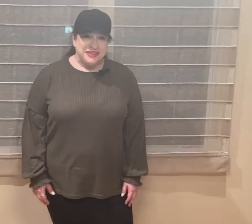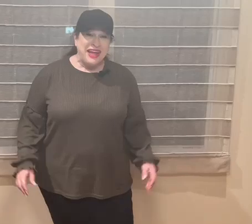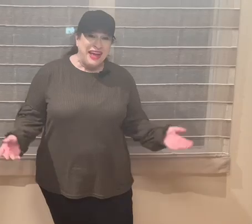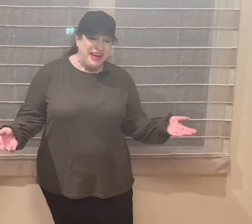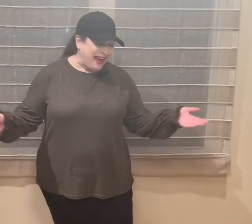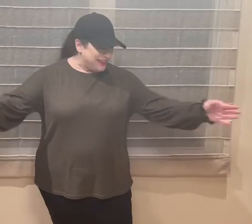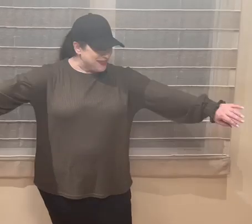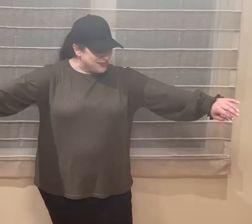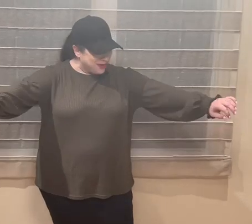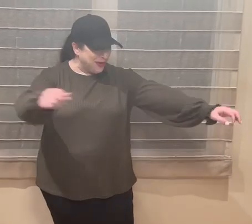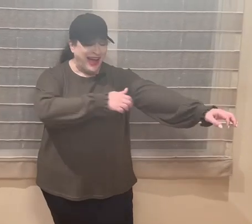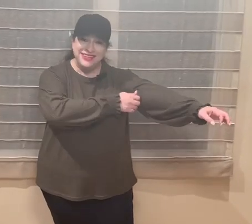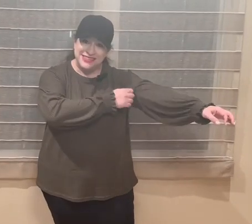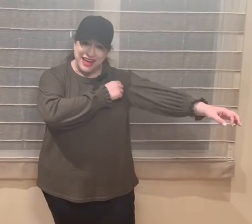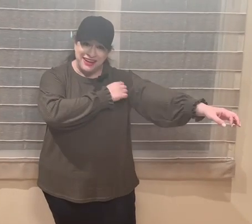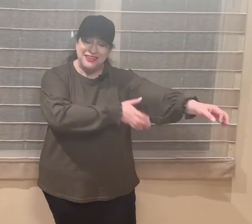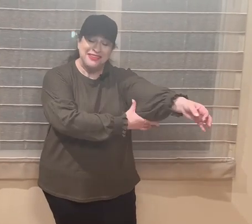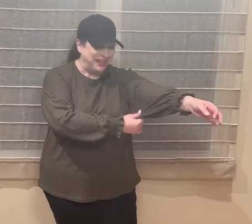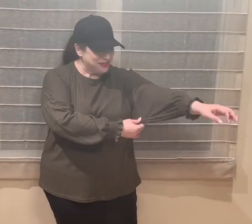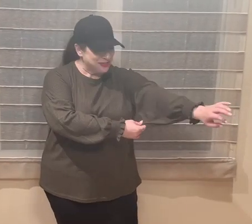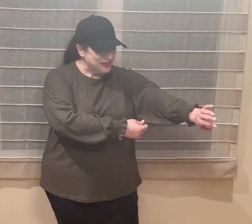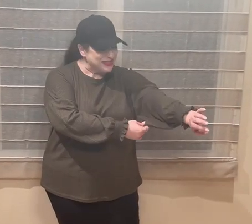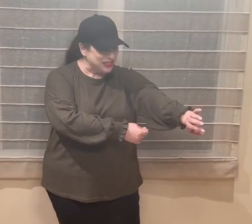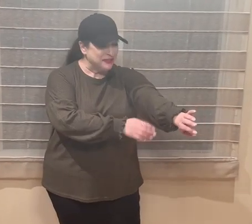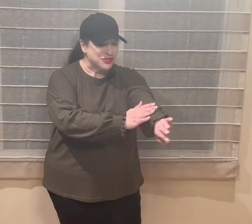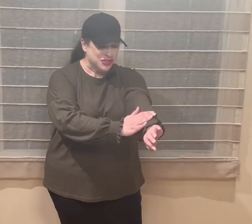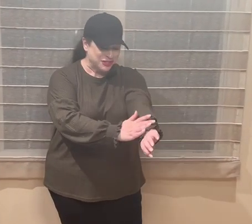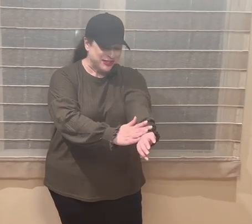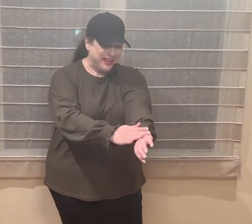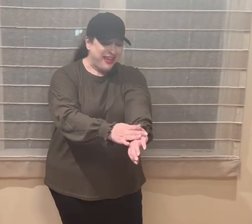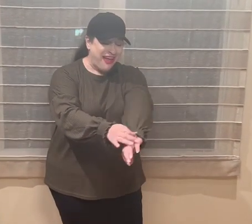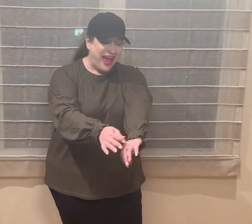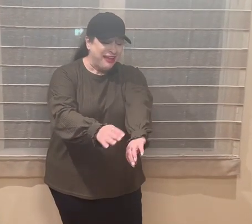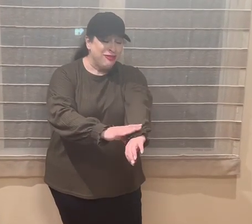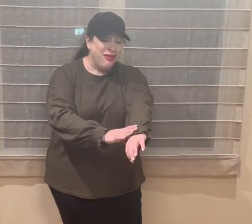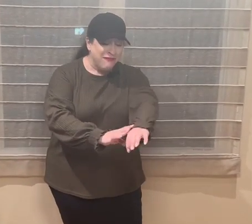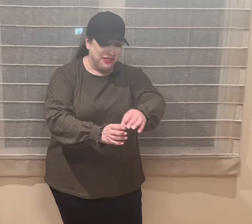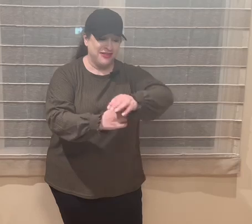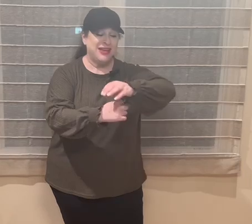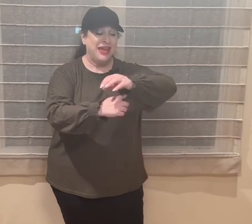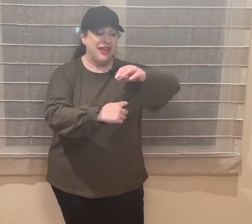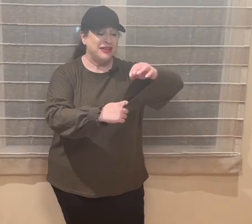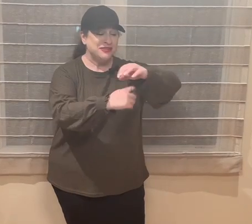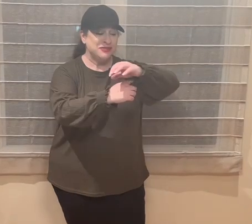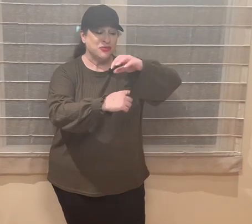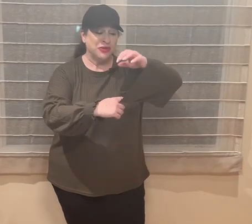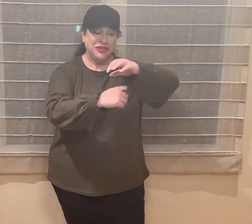Hi guys, so I got a lantern sleeve shirt. I love this. It has this really